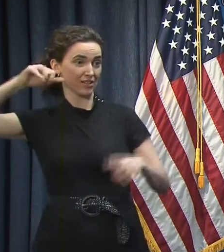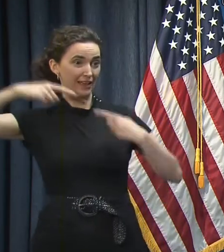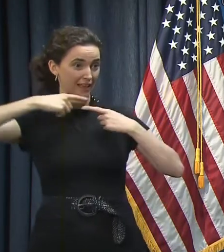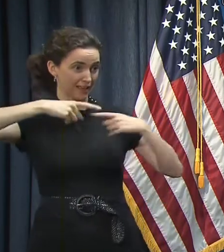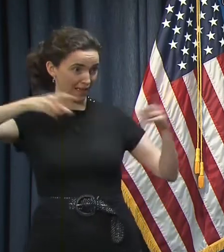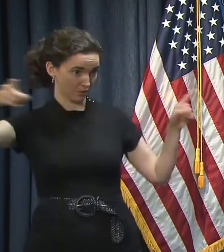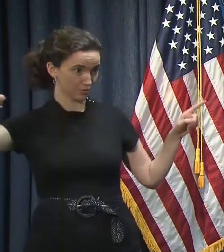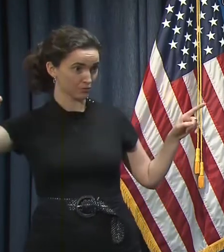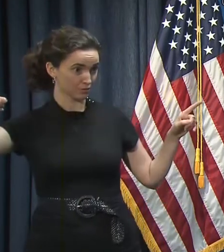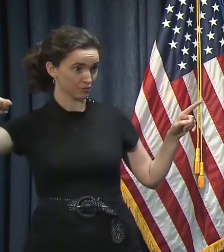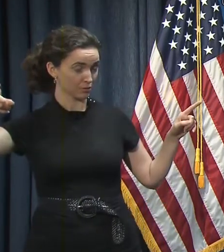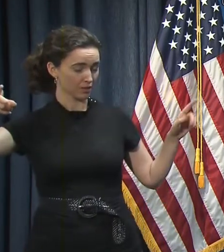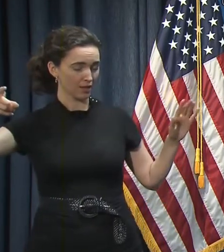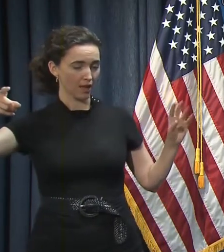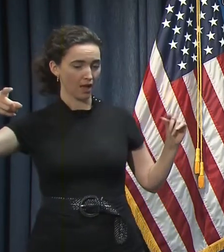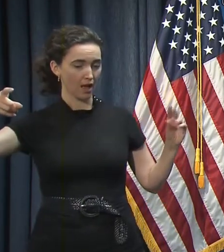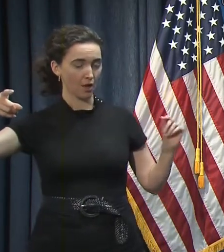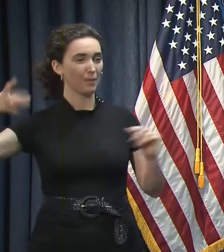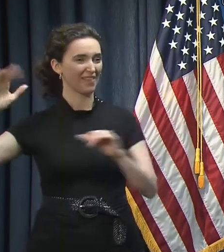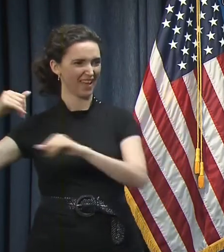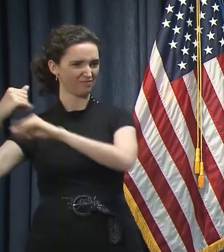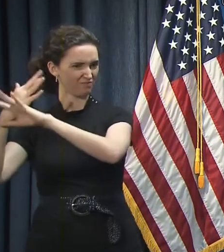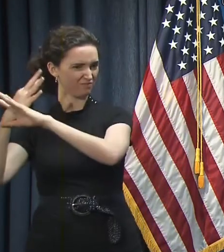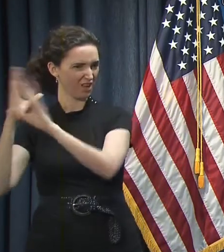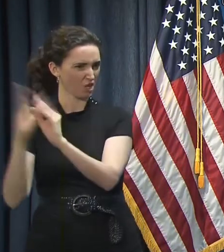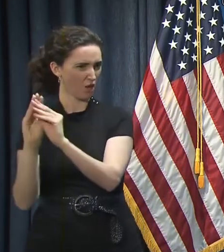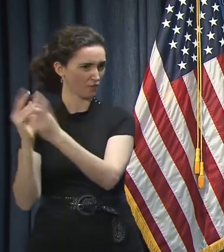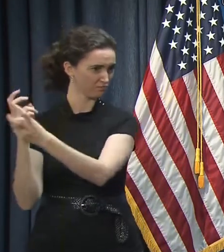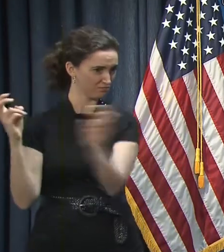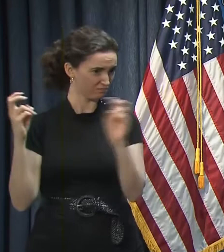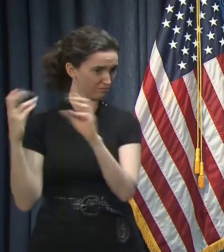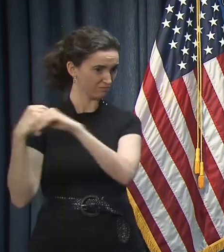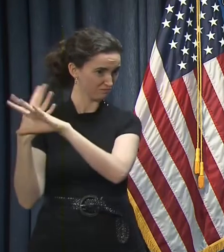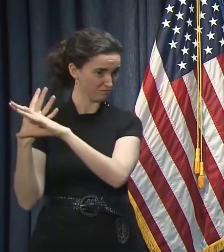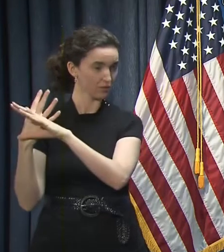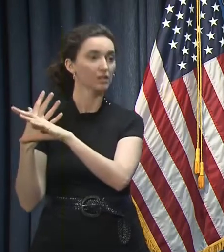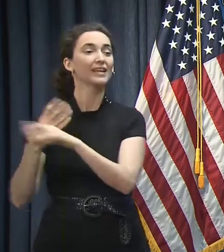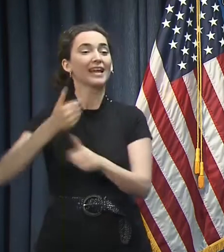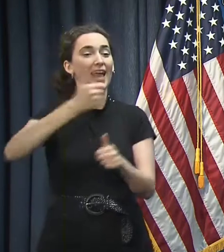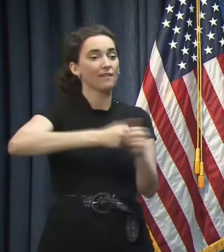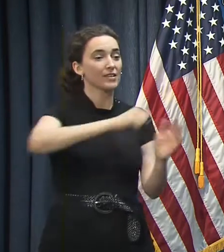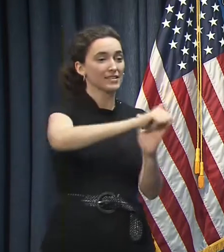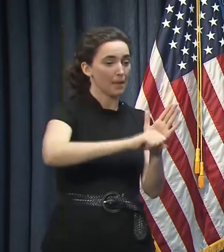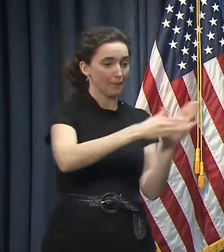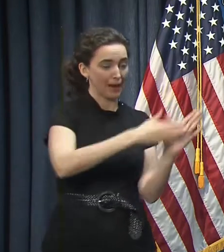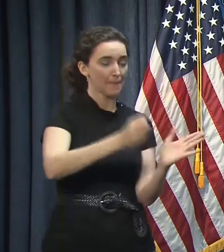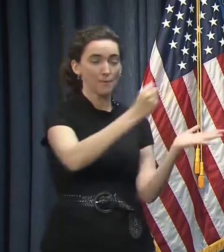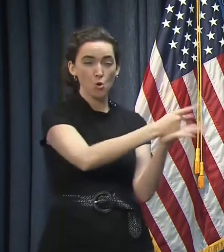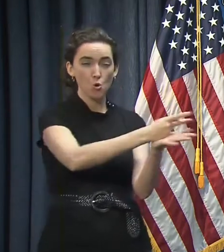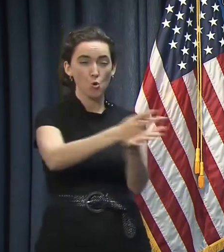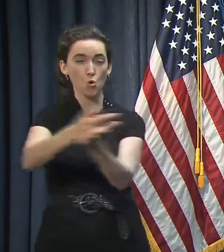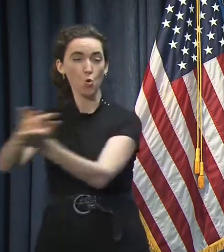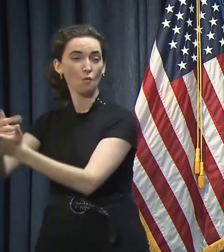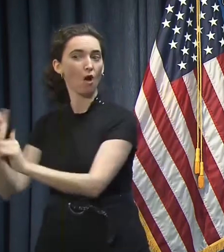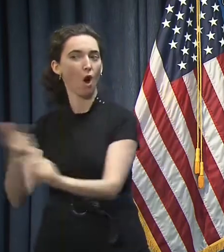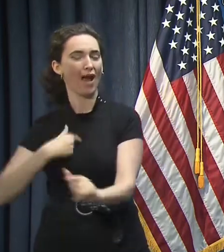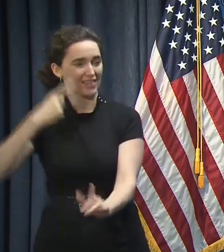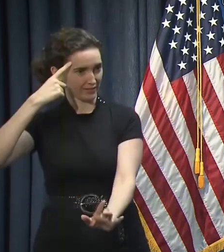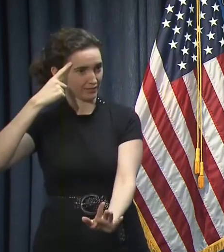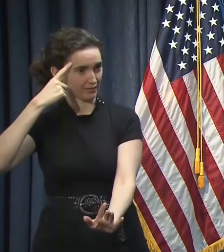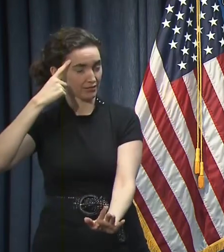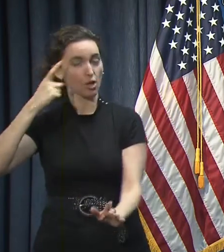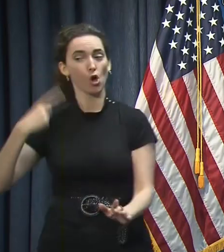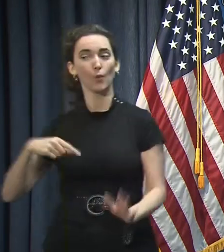in that video telephone conference, I think every state's plan has been approved. We expect to